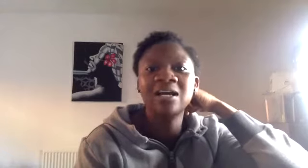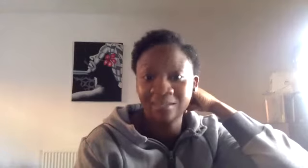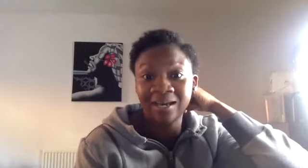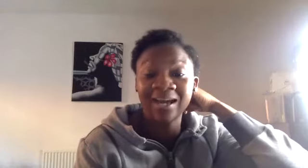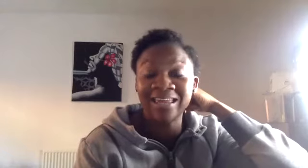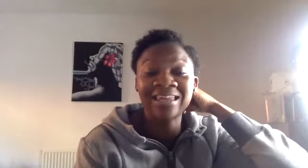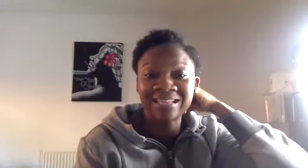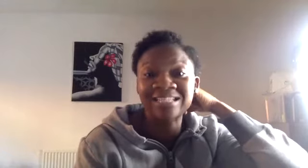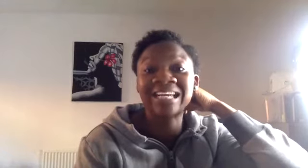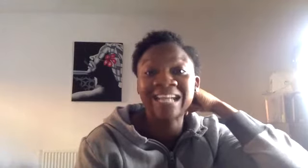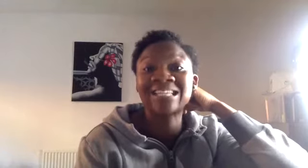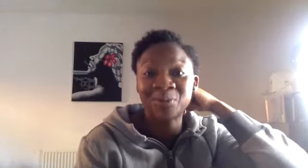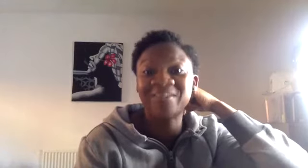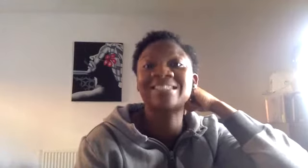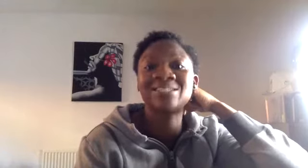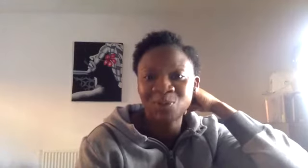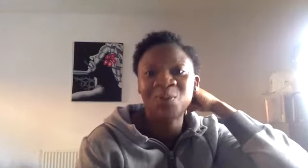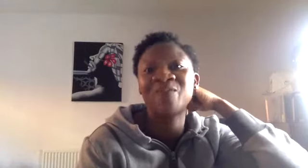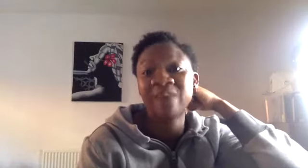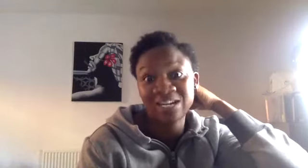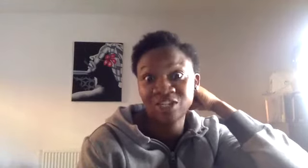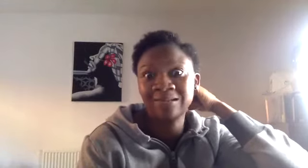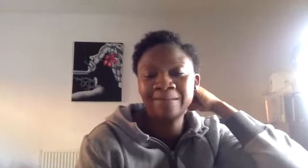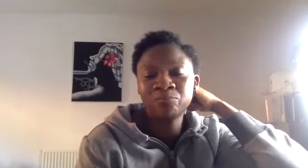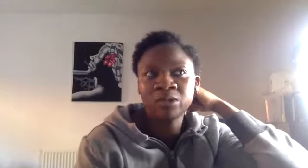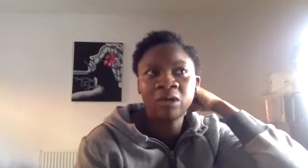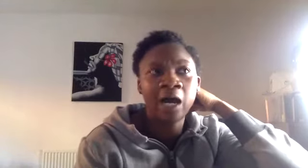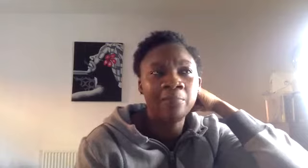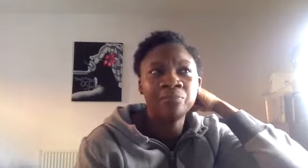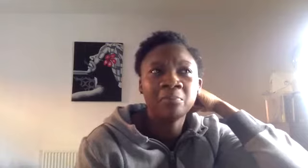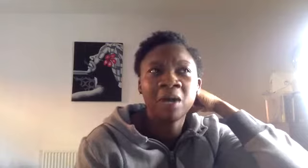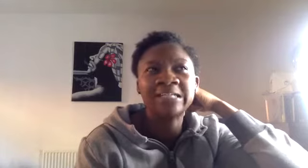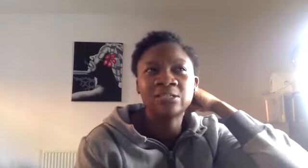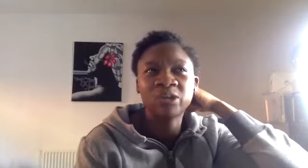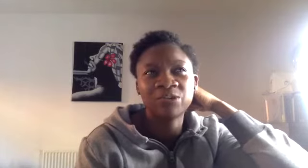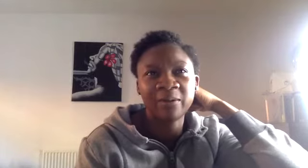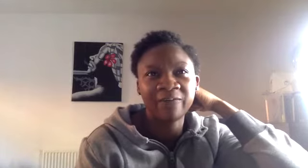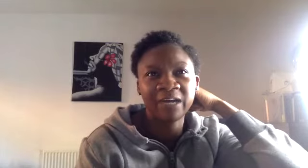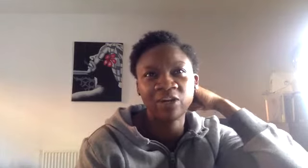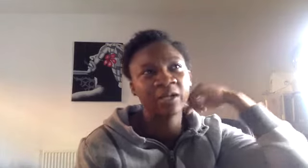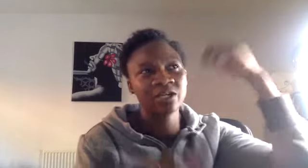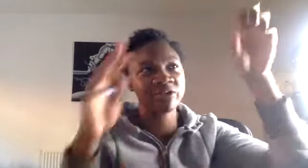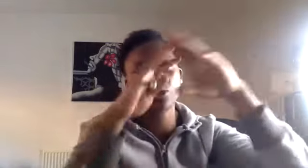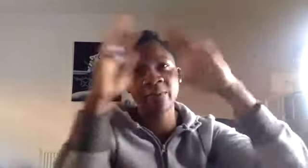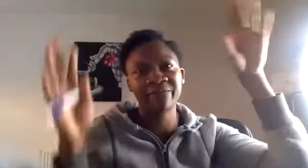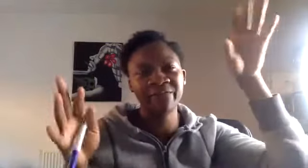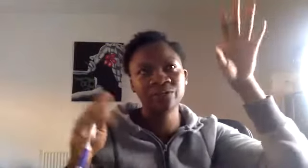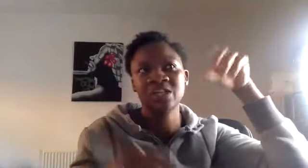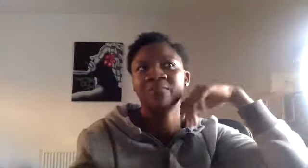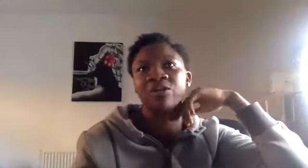yeah, the thing that's connecting all of this is your fascia. And my description about fascia, I mean, I don't really talk about field so much,